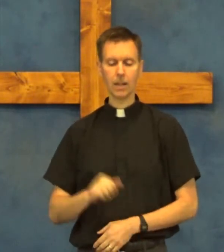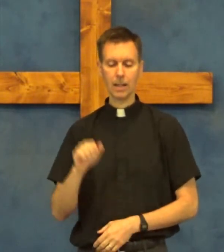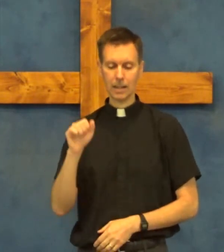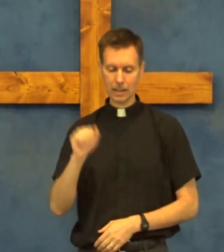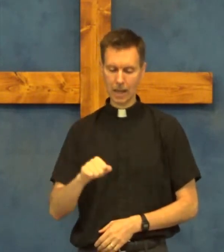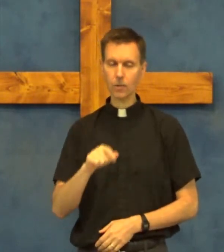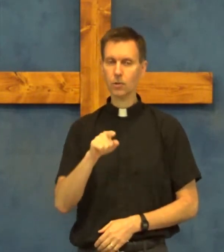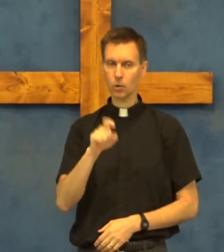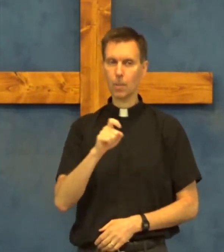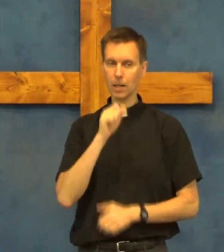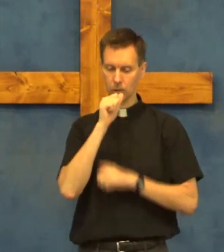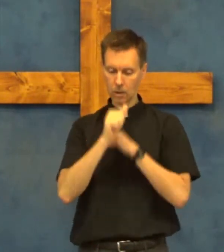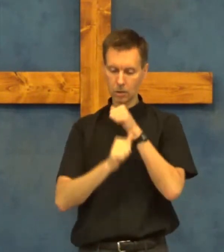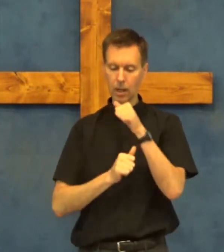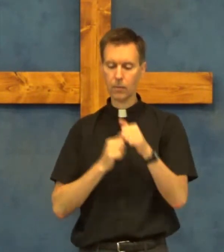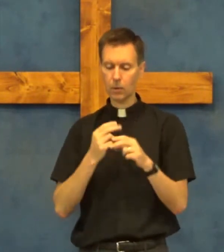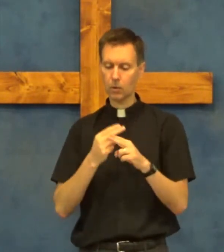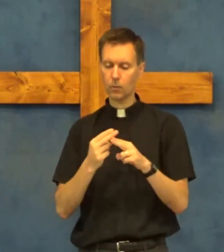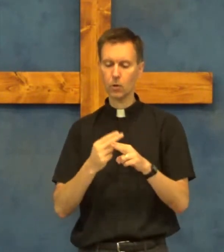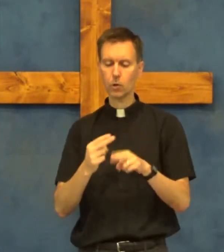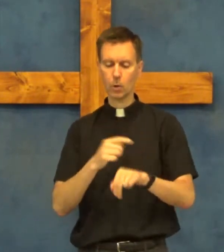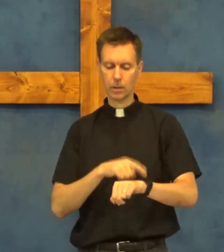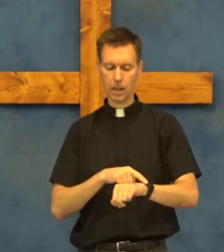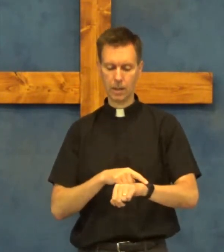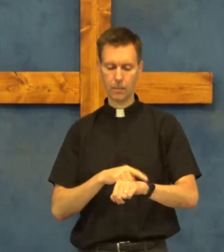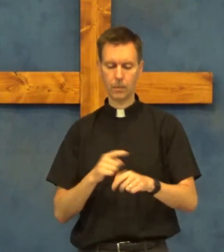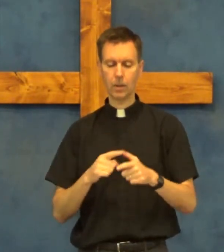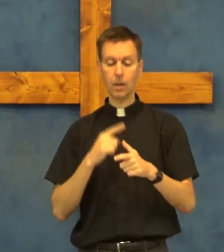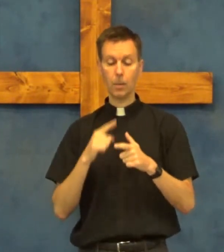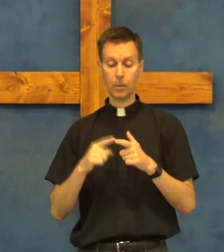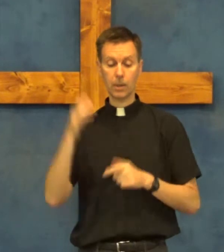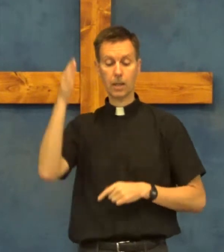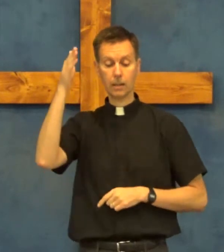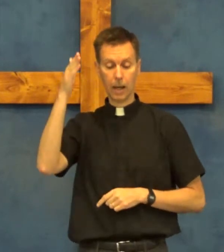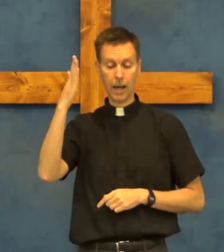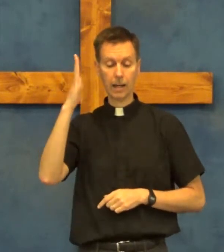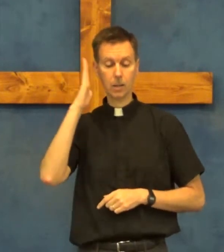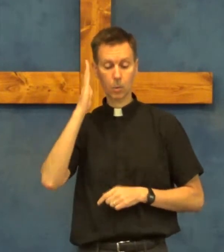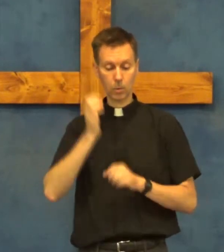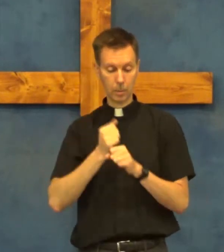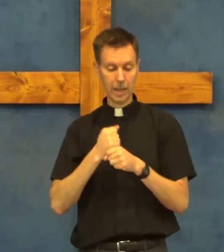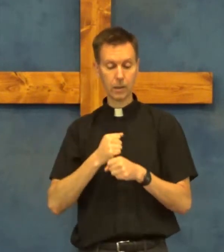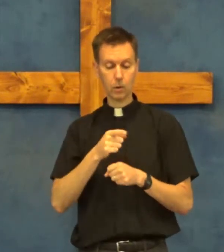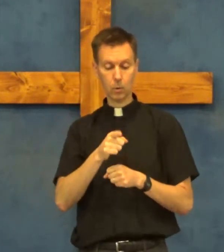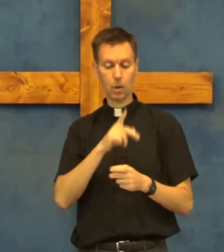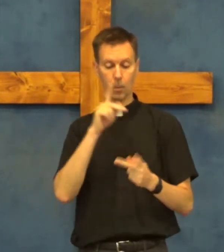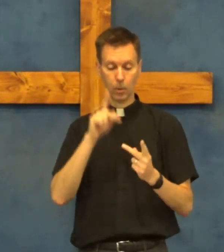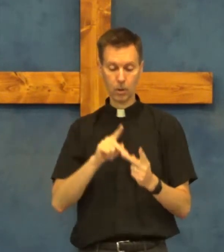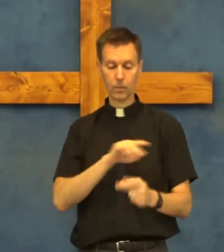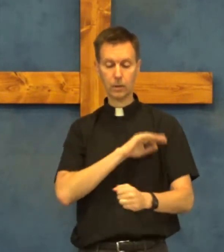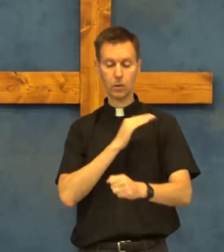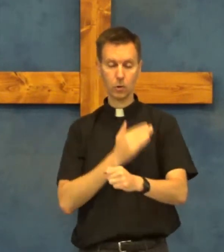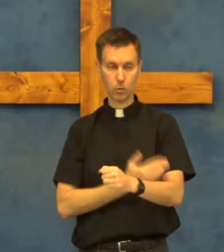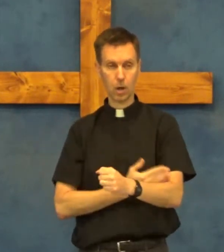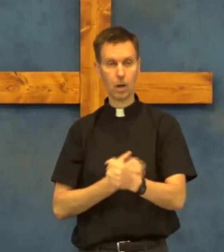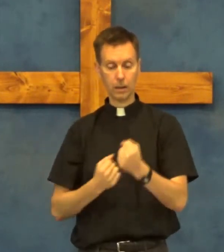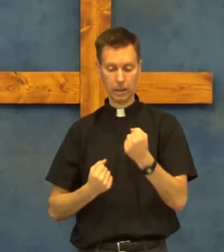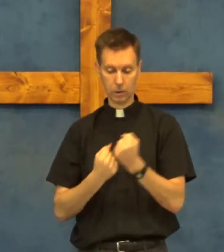yes you must suffer for a short time but then god will make you perfect strong and